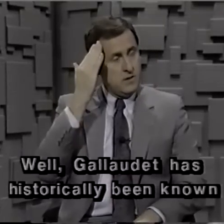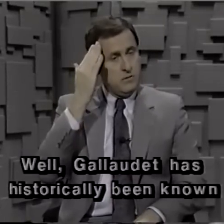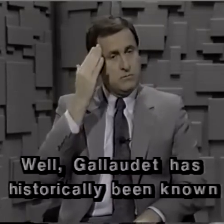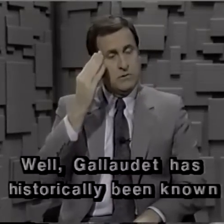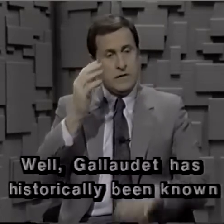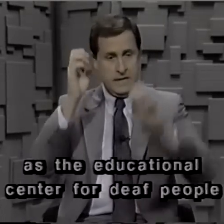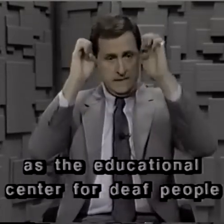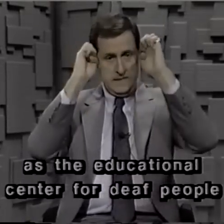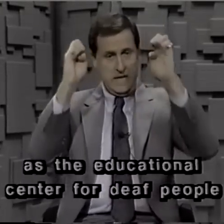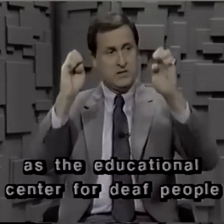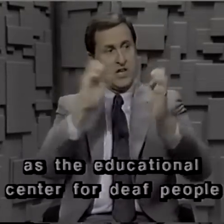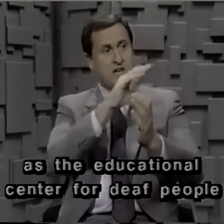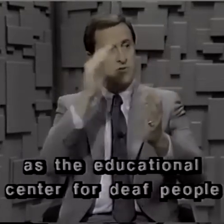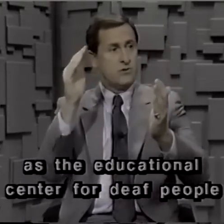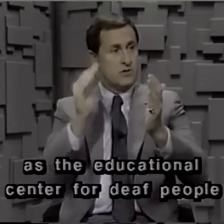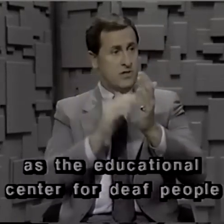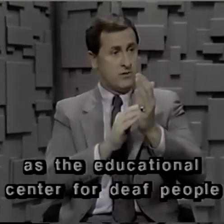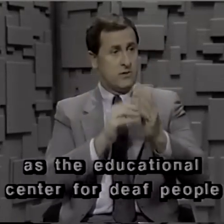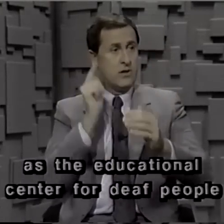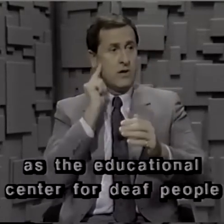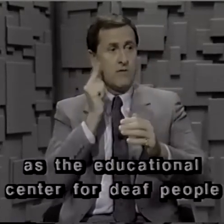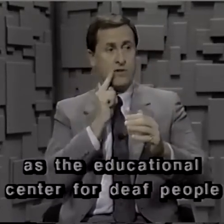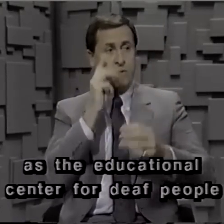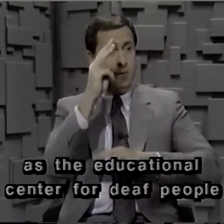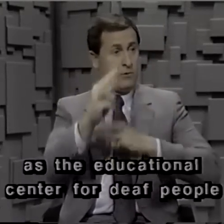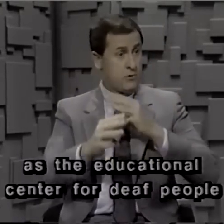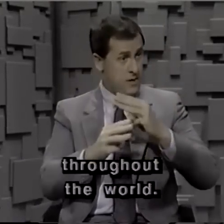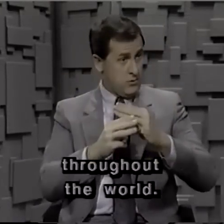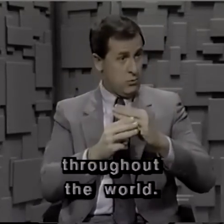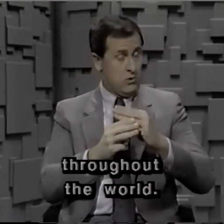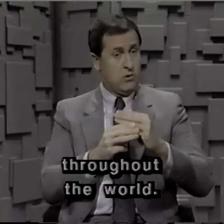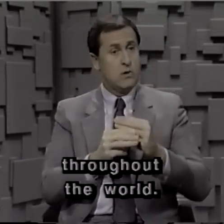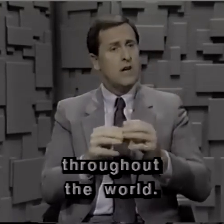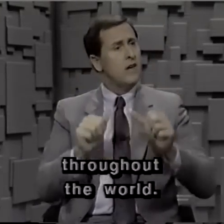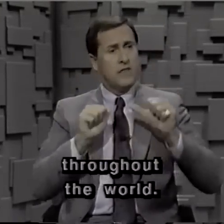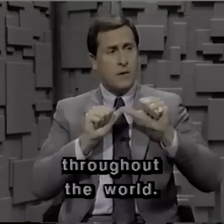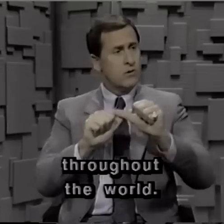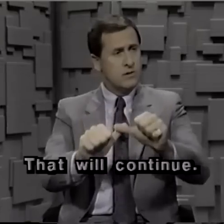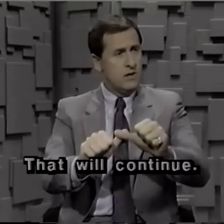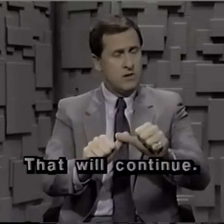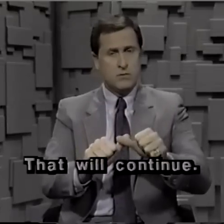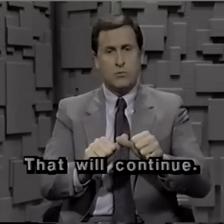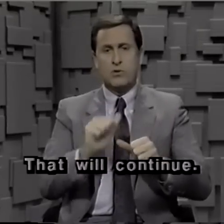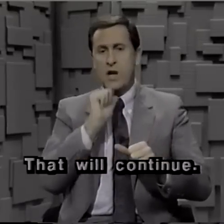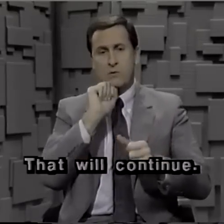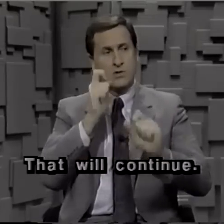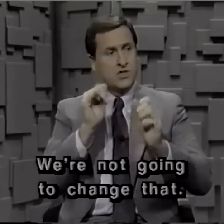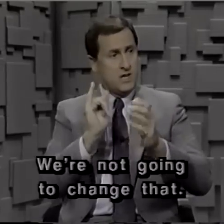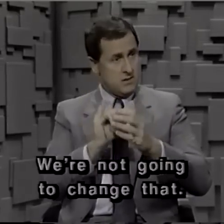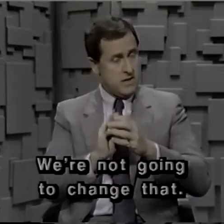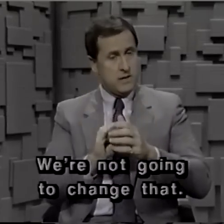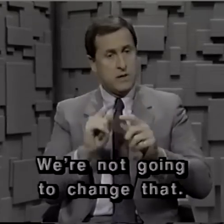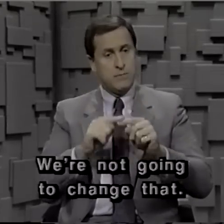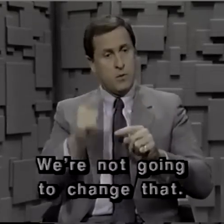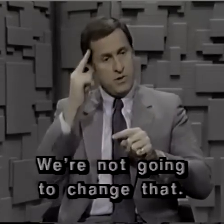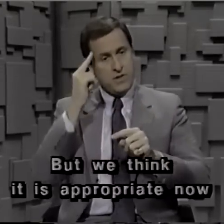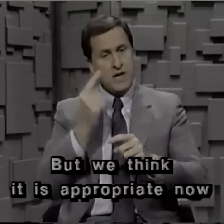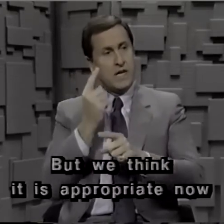known as the educational center for deaf people throughout the world. That will continue. We're not going to change that, but we think